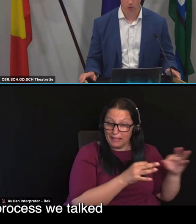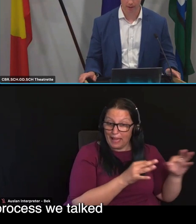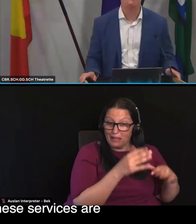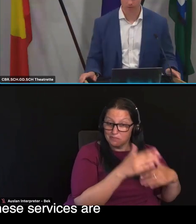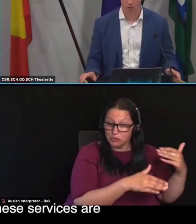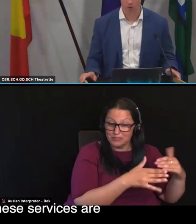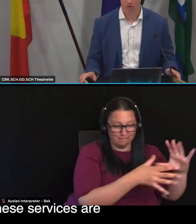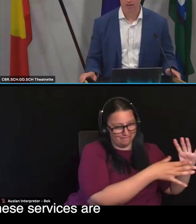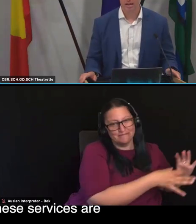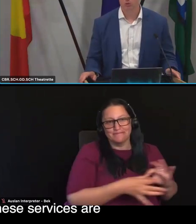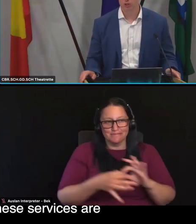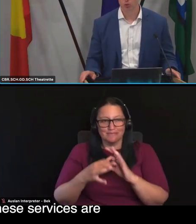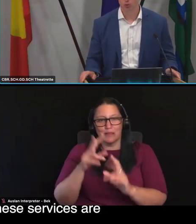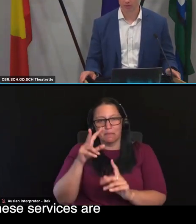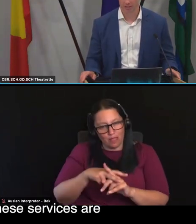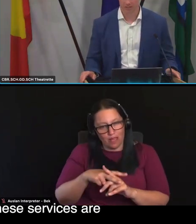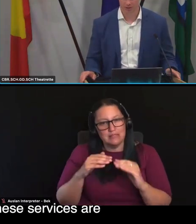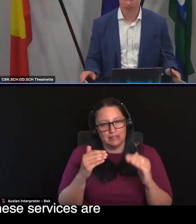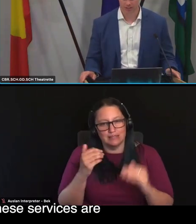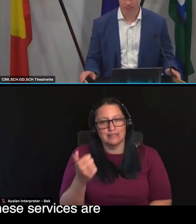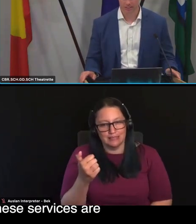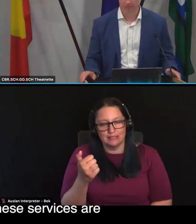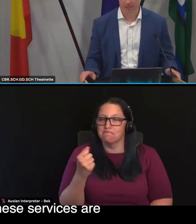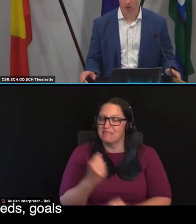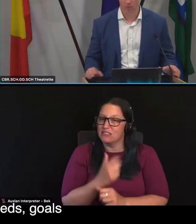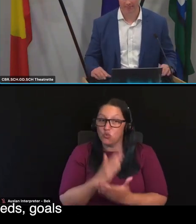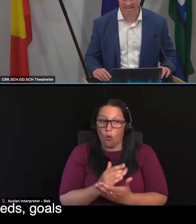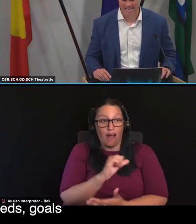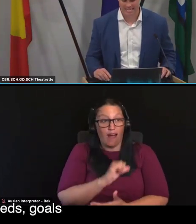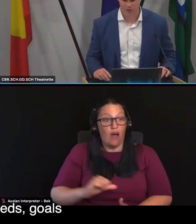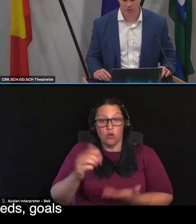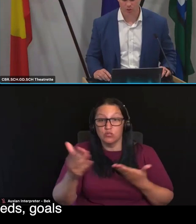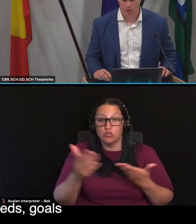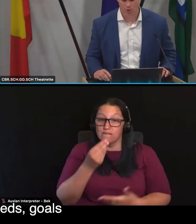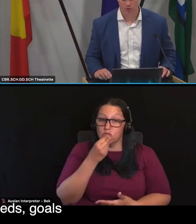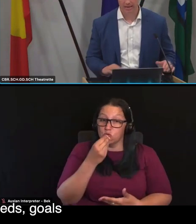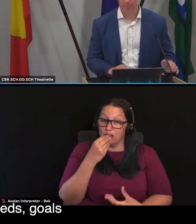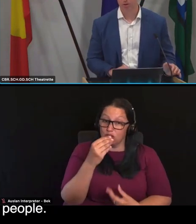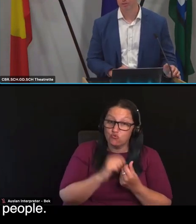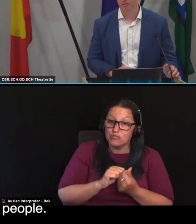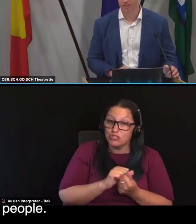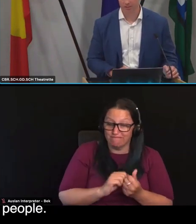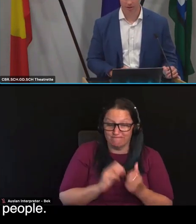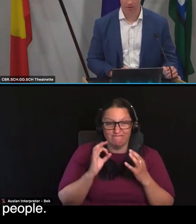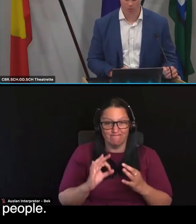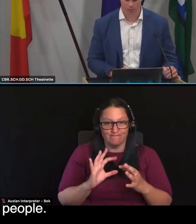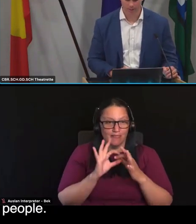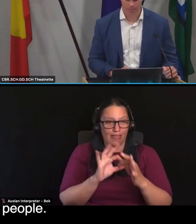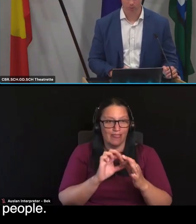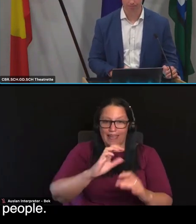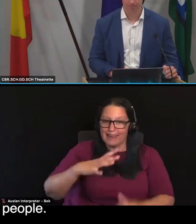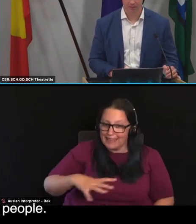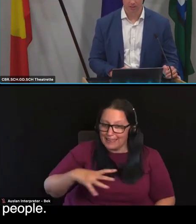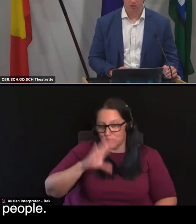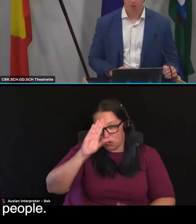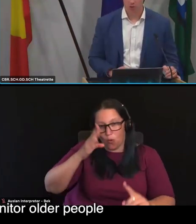we talked about before, and to ensure that these services are delivered in line with their needs, goals and preferences of older